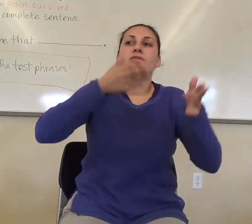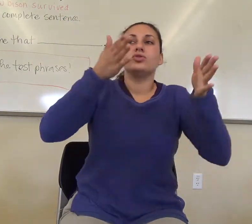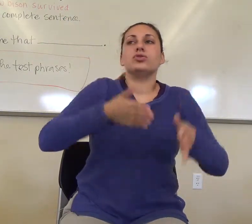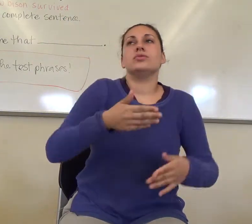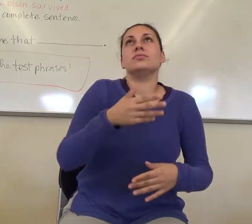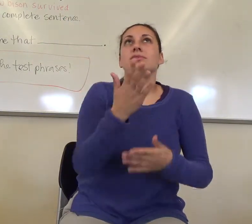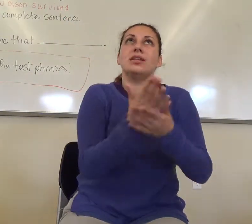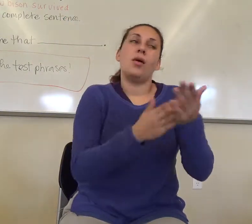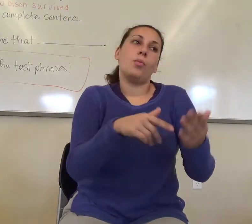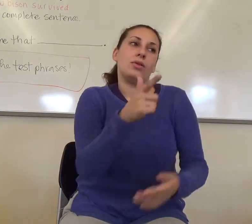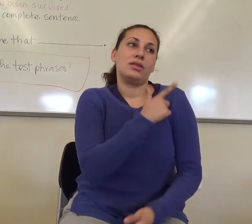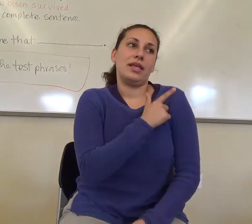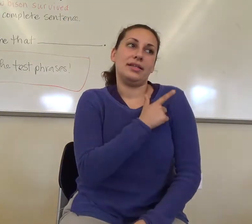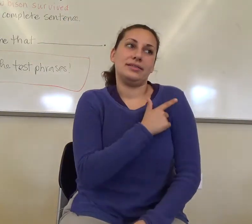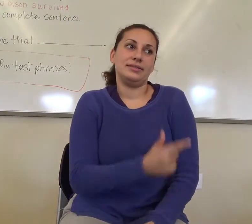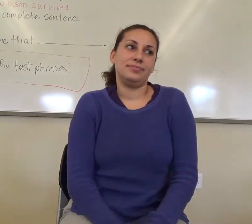weapons.